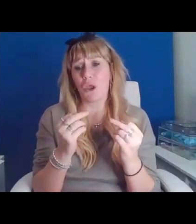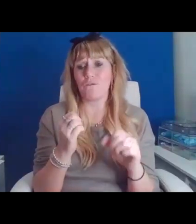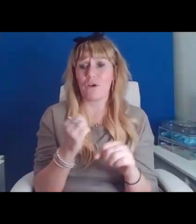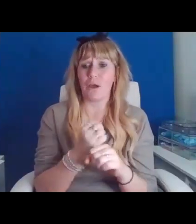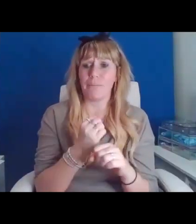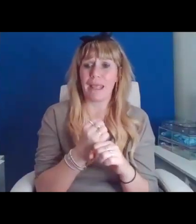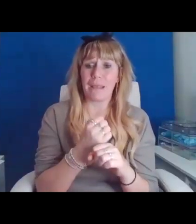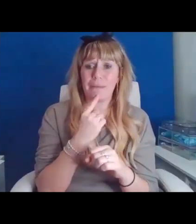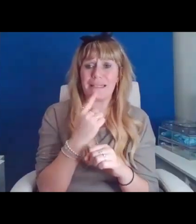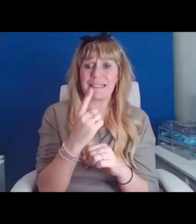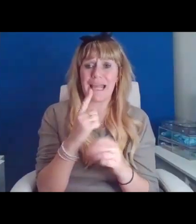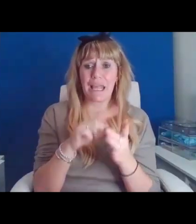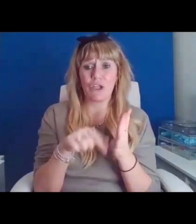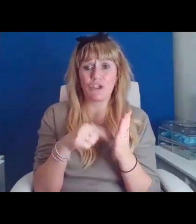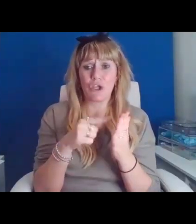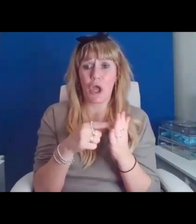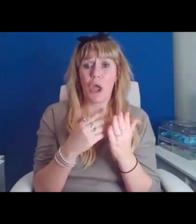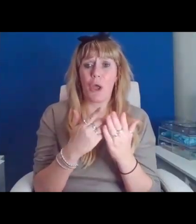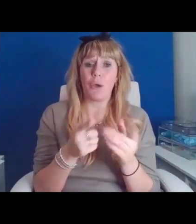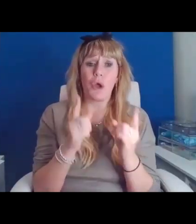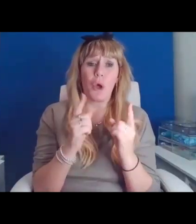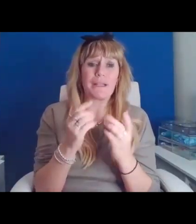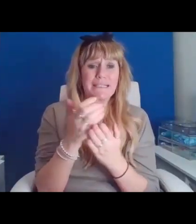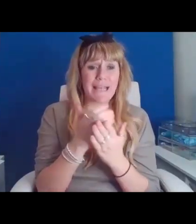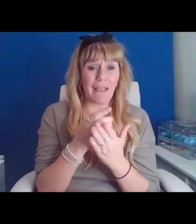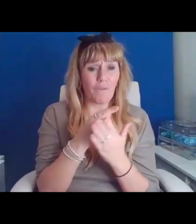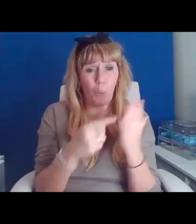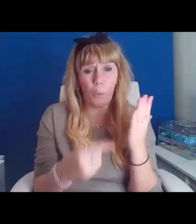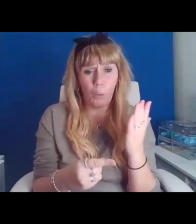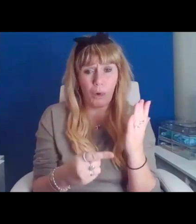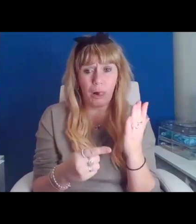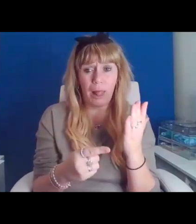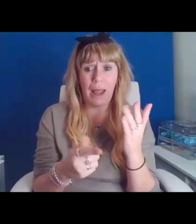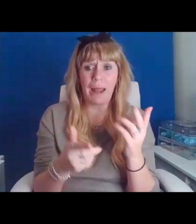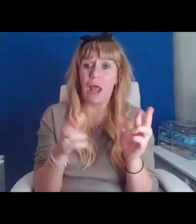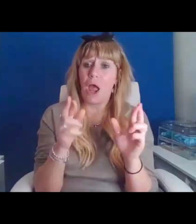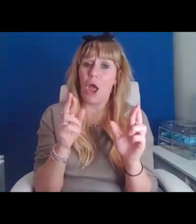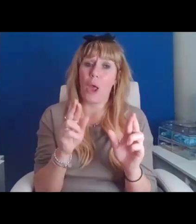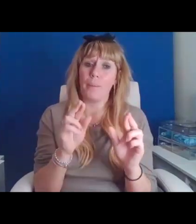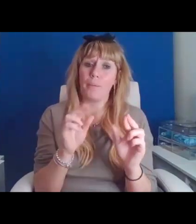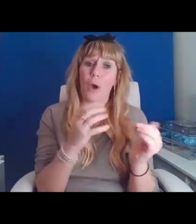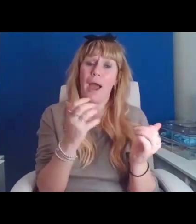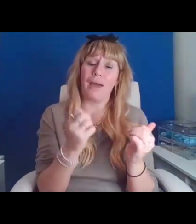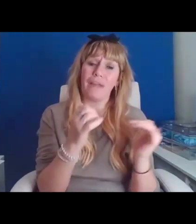you and all. I'll see you in the next life. Until then, I hope you're having a ball.